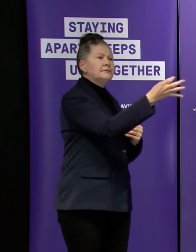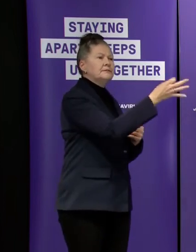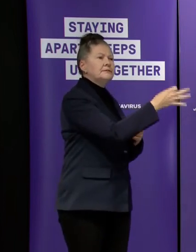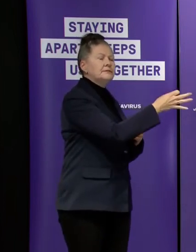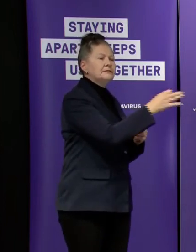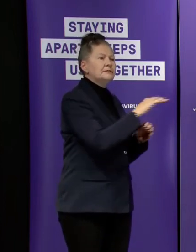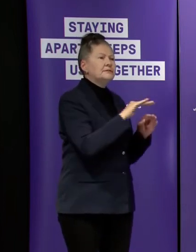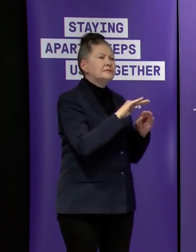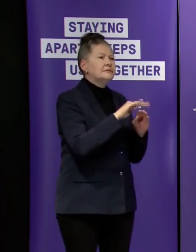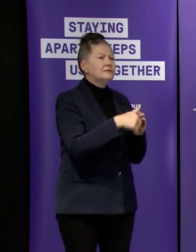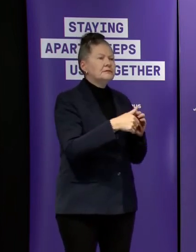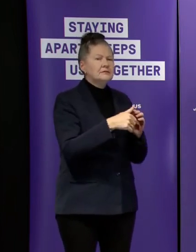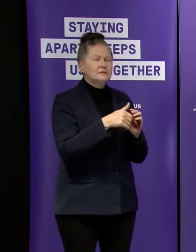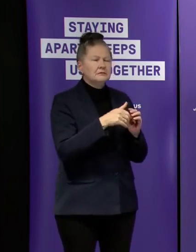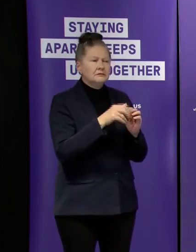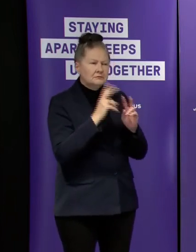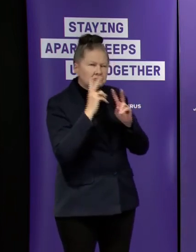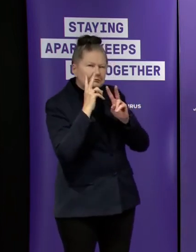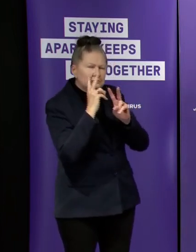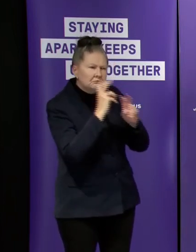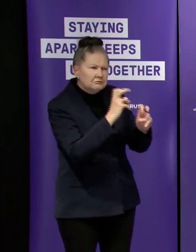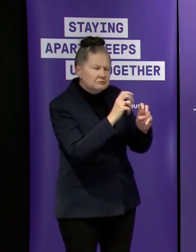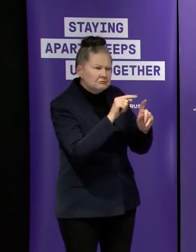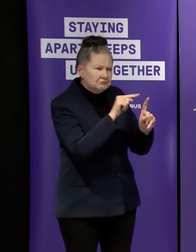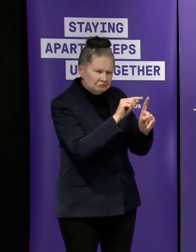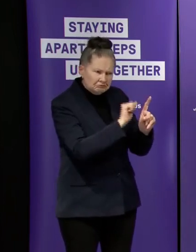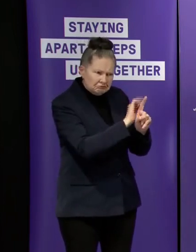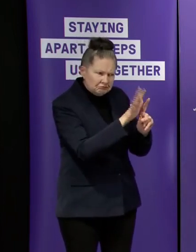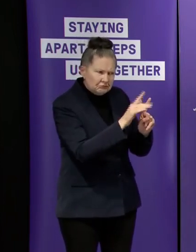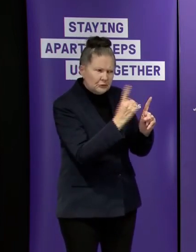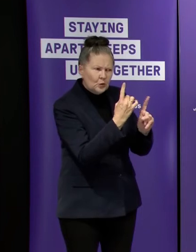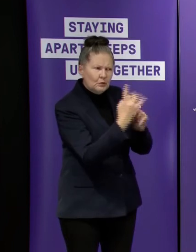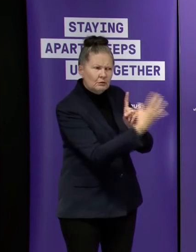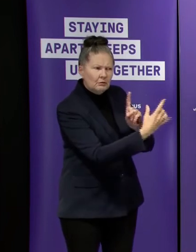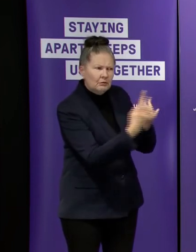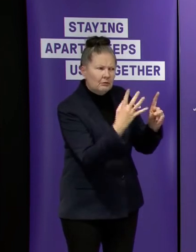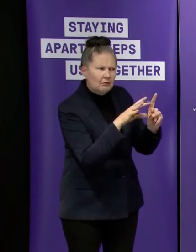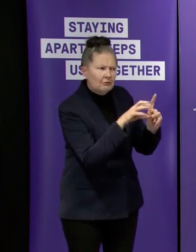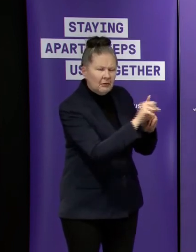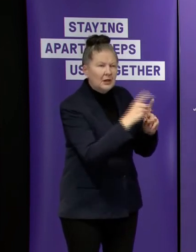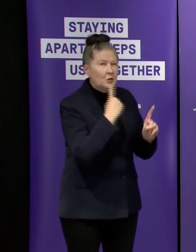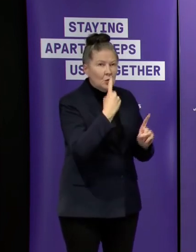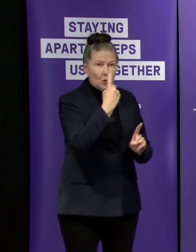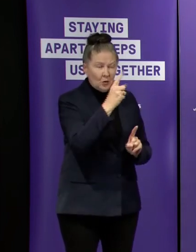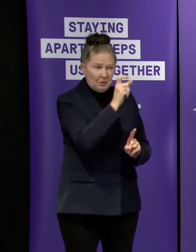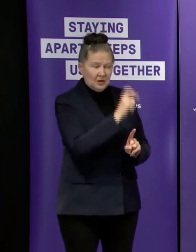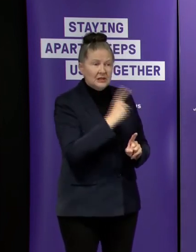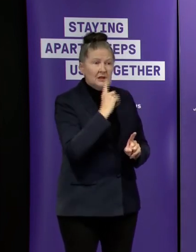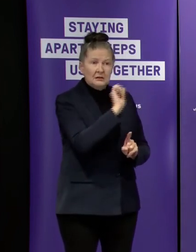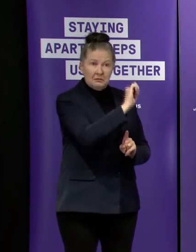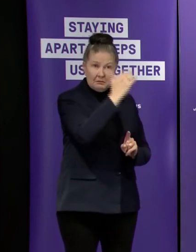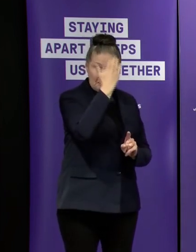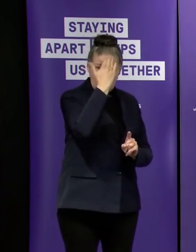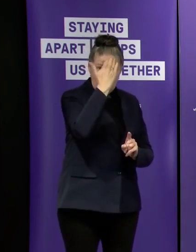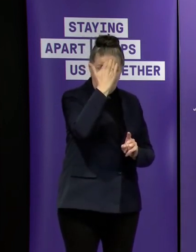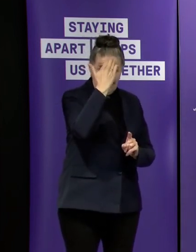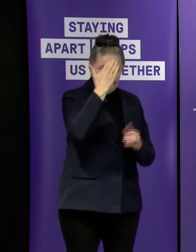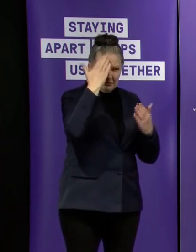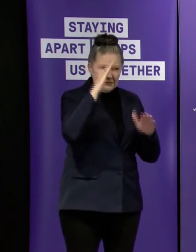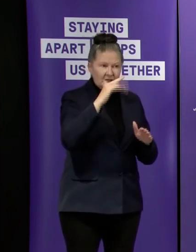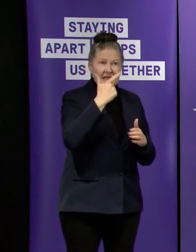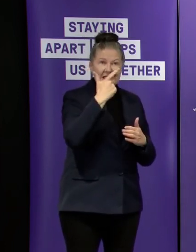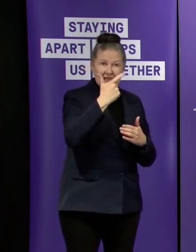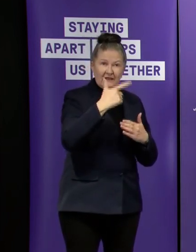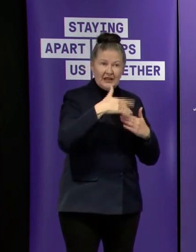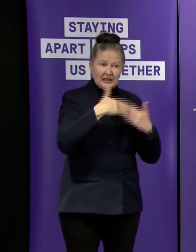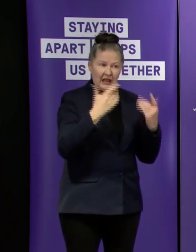just reports that family members um said that the first time that they their mother who died seven days before was contacted was seven days